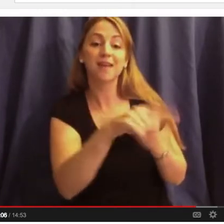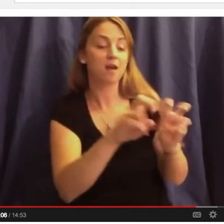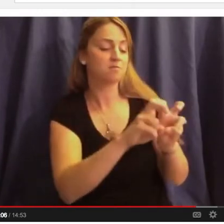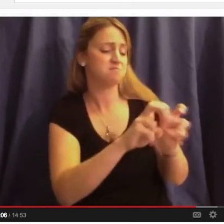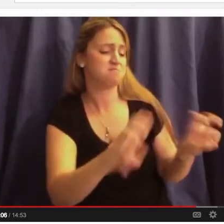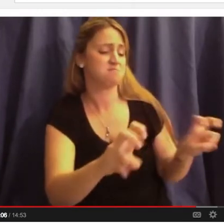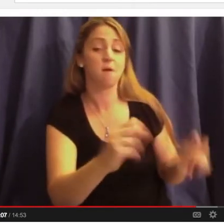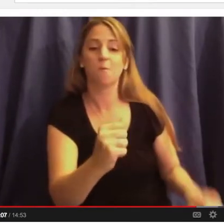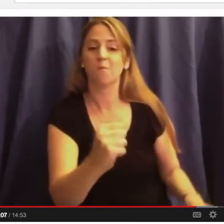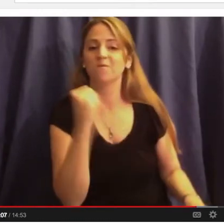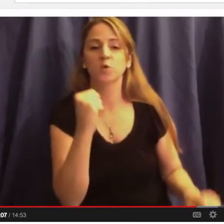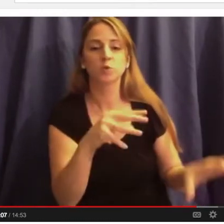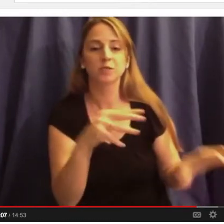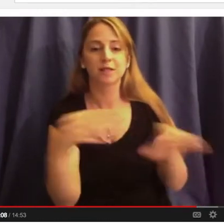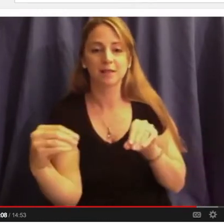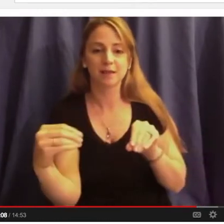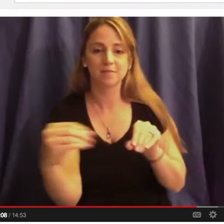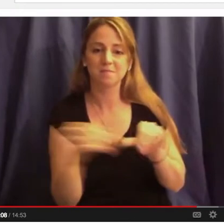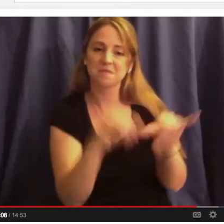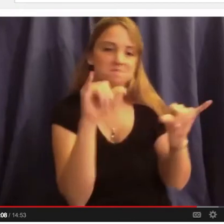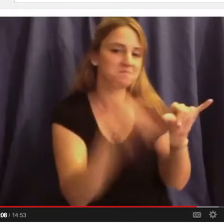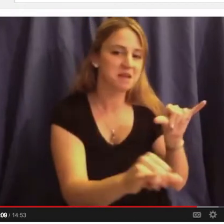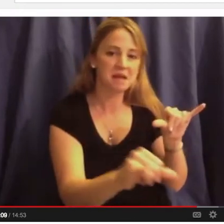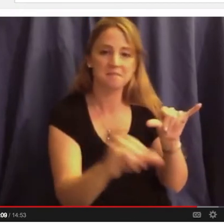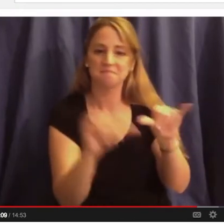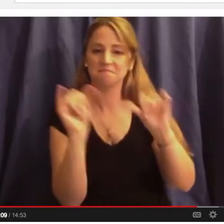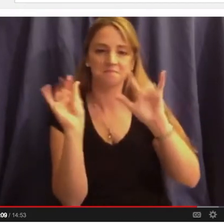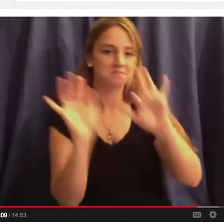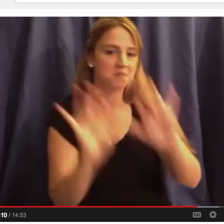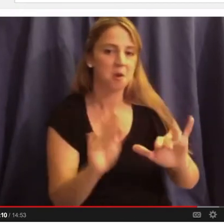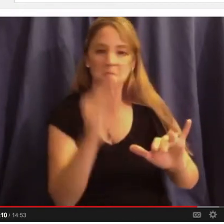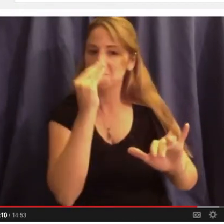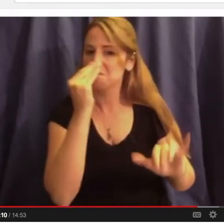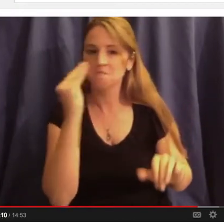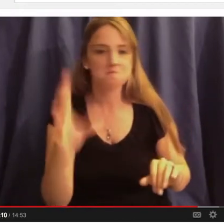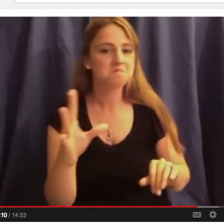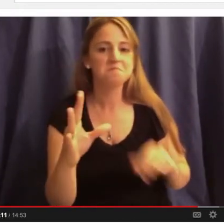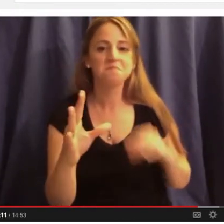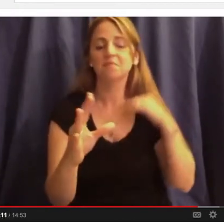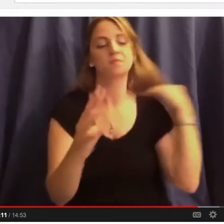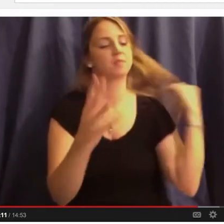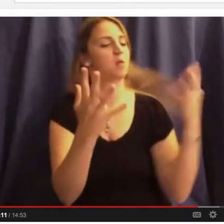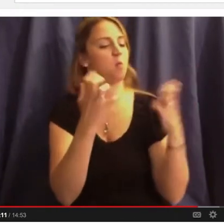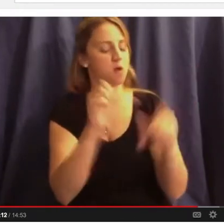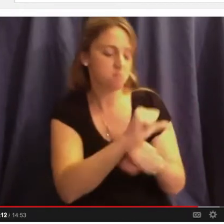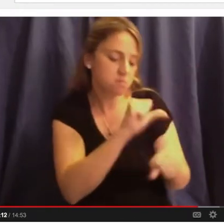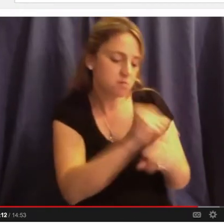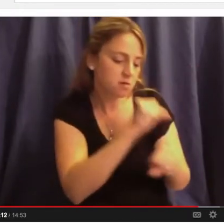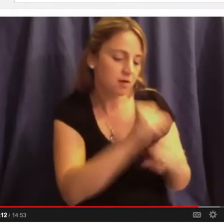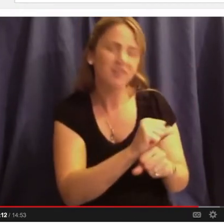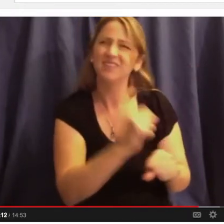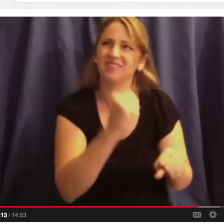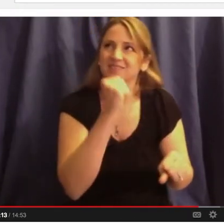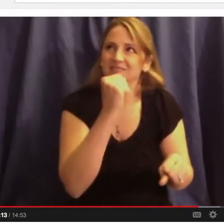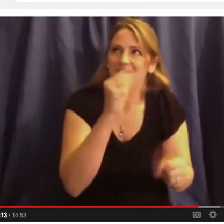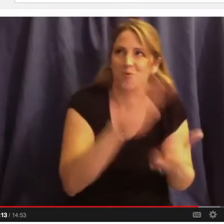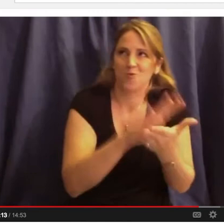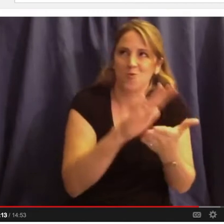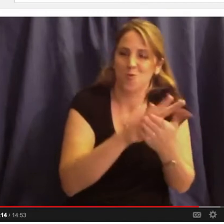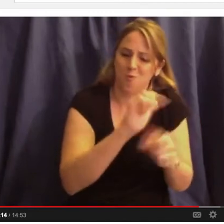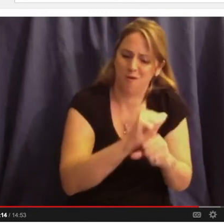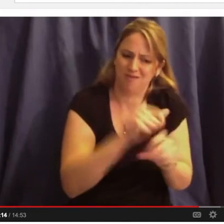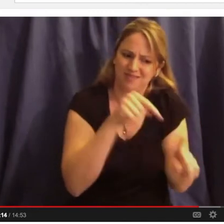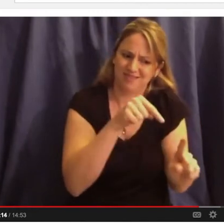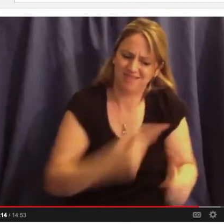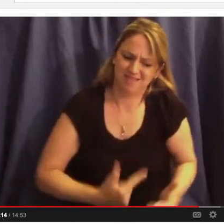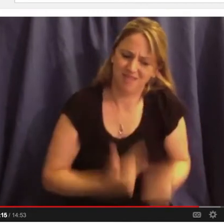to leave the lab. They had food, they had packed out, they were in the lab working, and they saw the work not as school work, but as their lives.